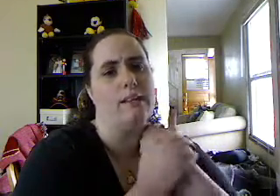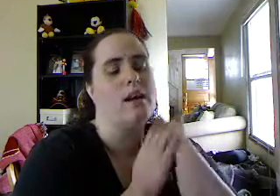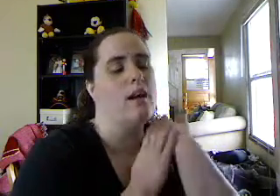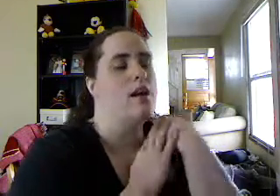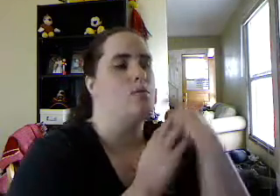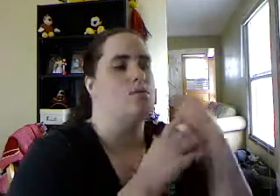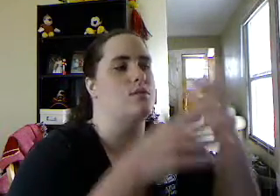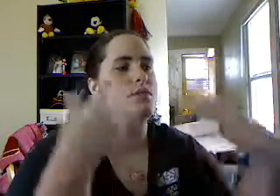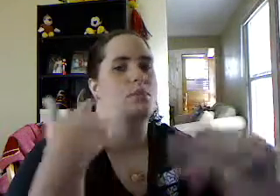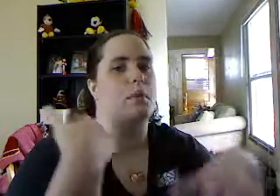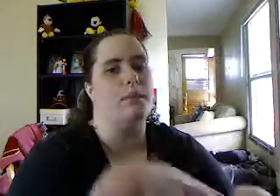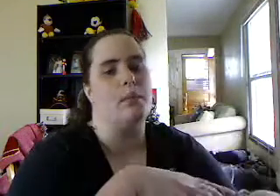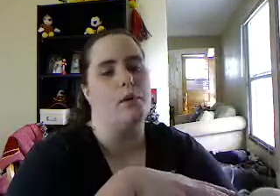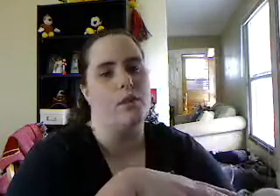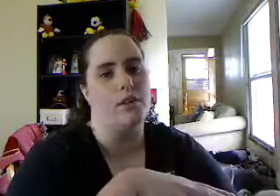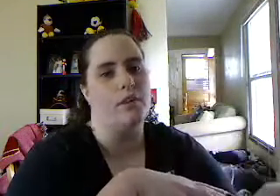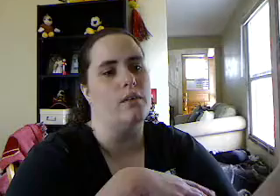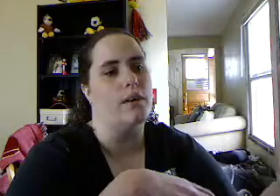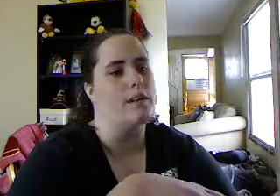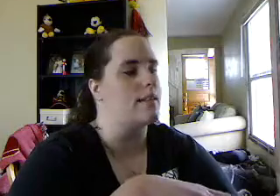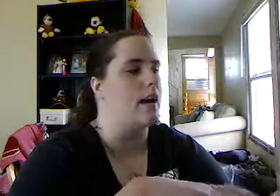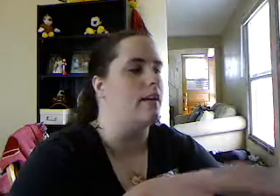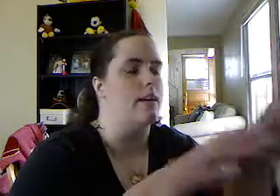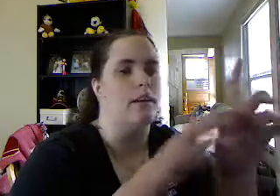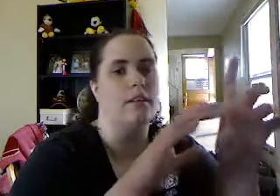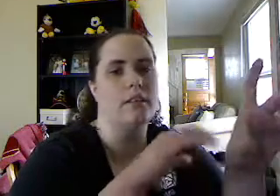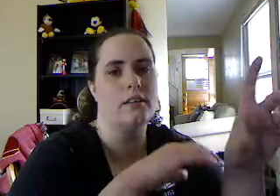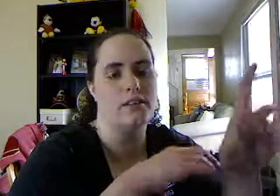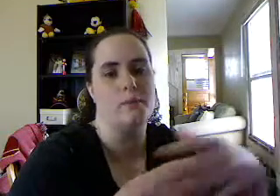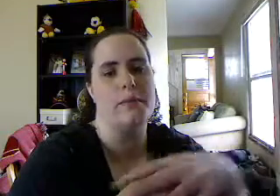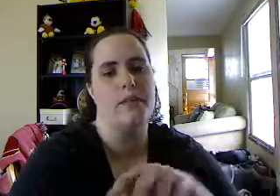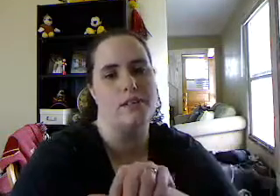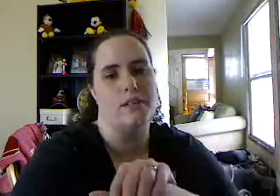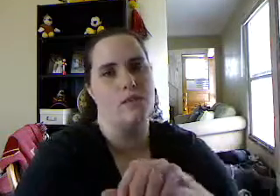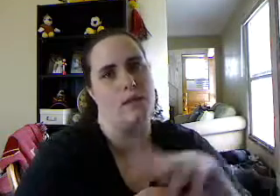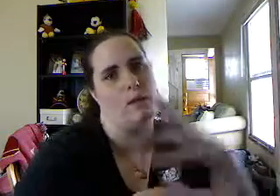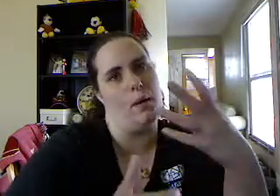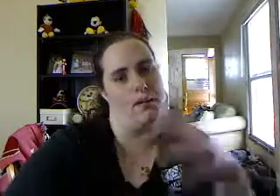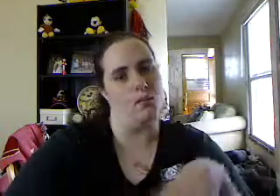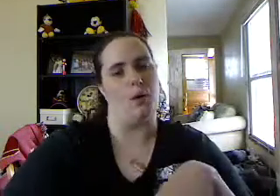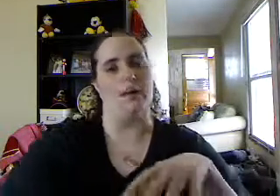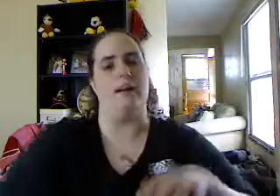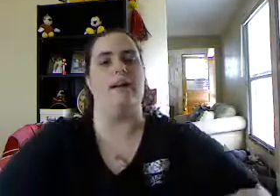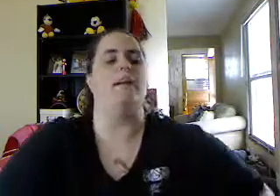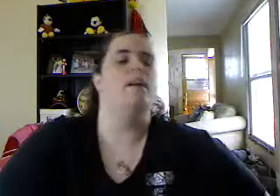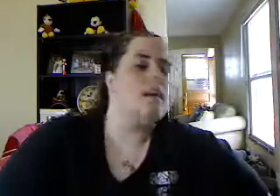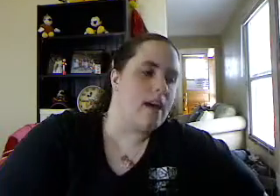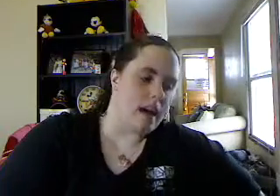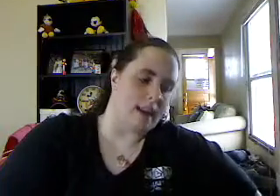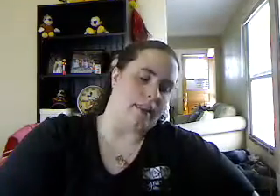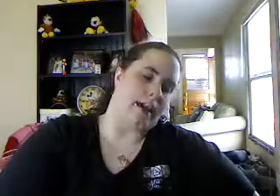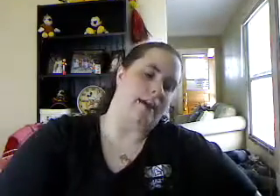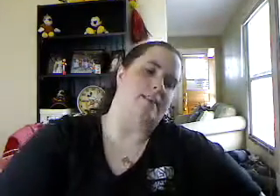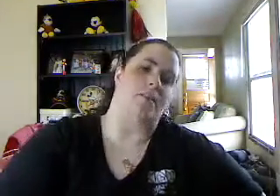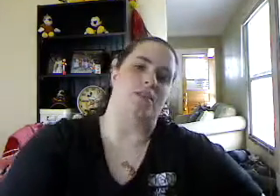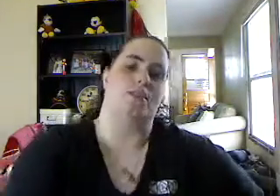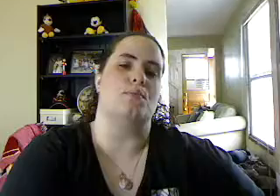which was just a blanket they put over you, and it's got, like, a tube that goes into it that pumps warm air in. And I guess that was just